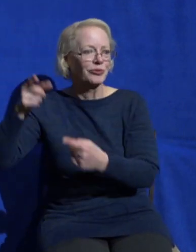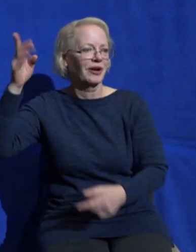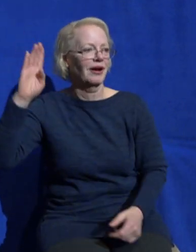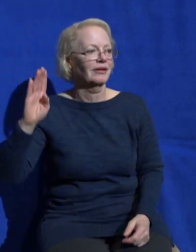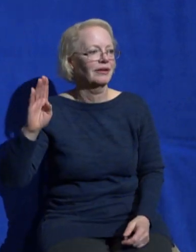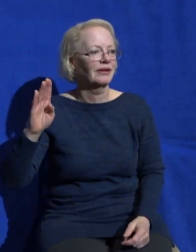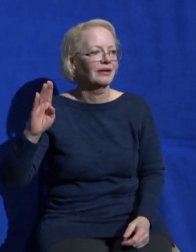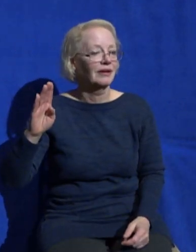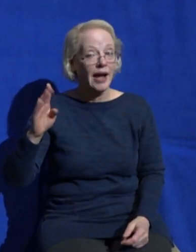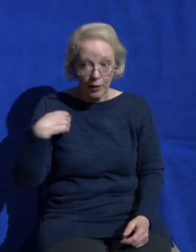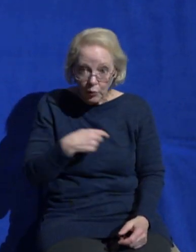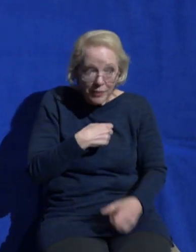is intimacy with God